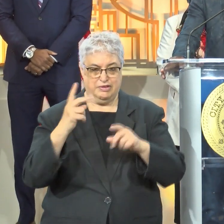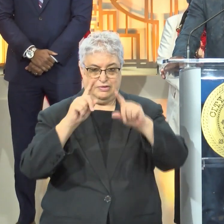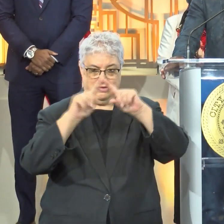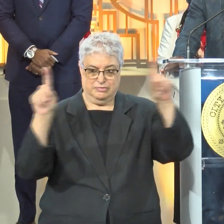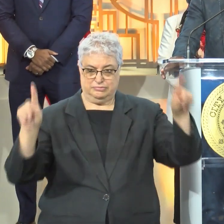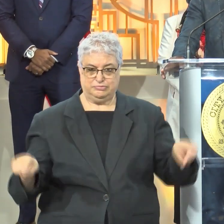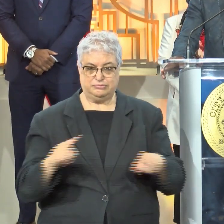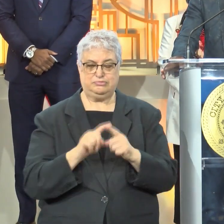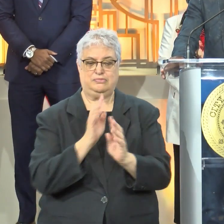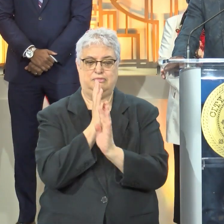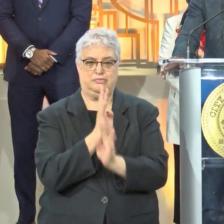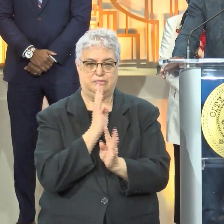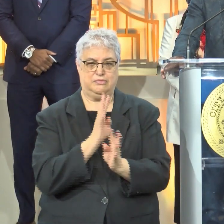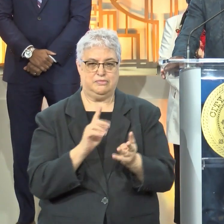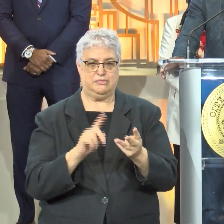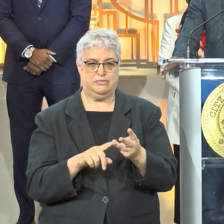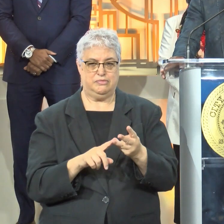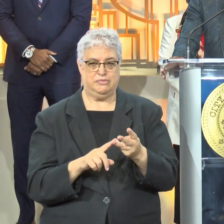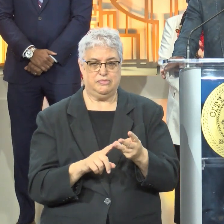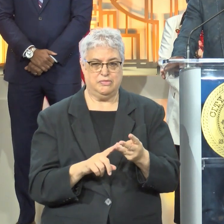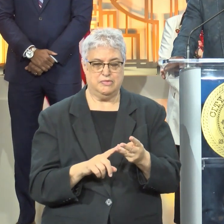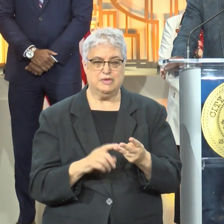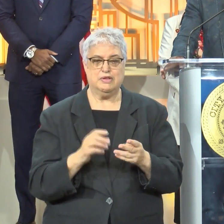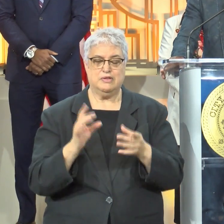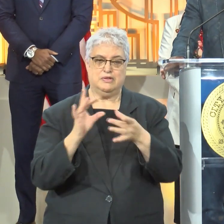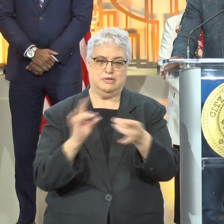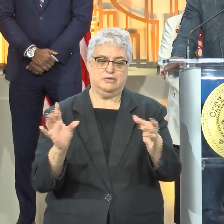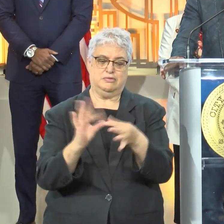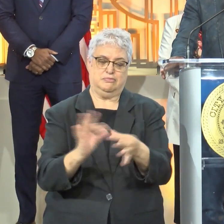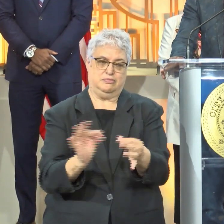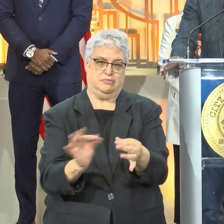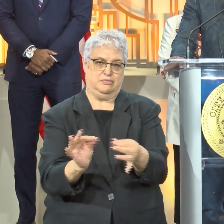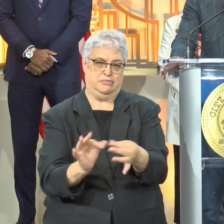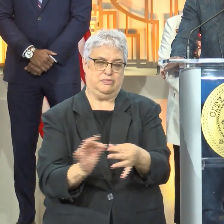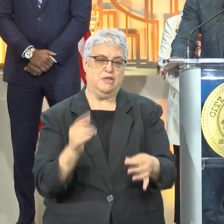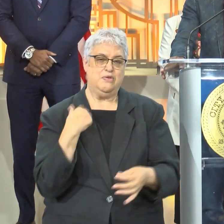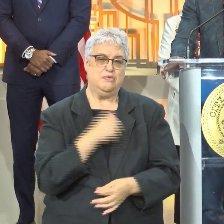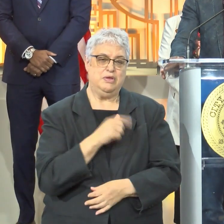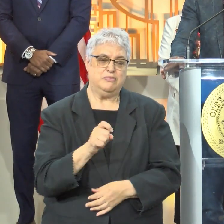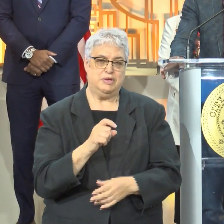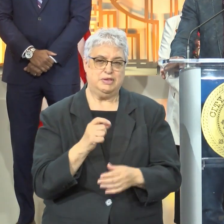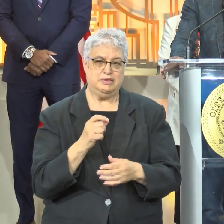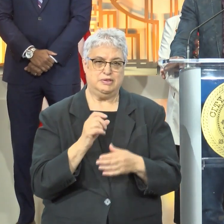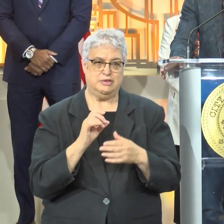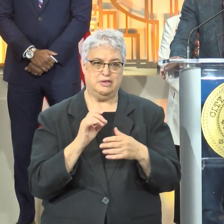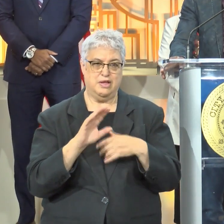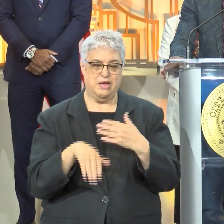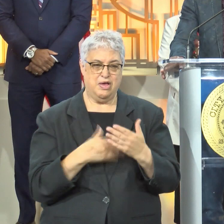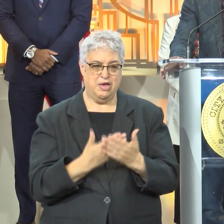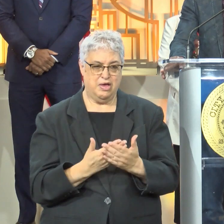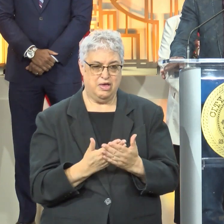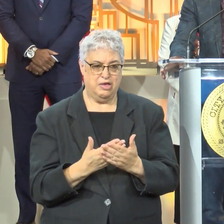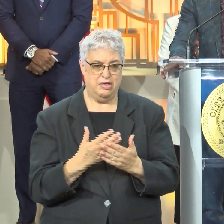it must be verbal, and it must be vociferous. We must all engage in freeing people from all